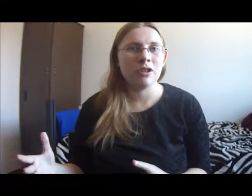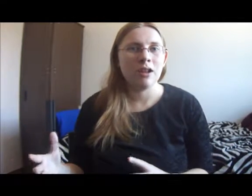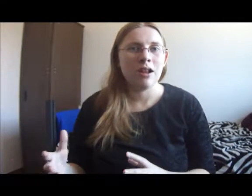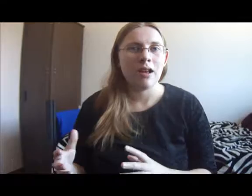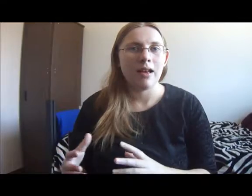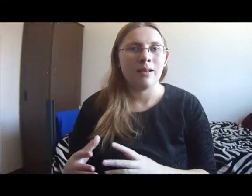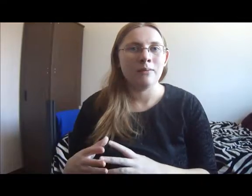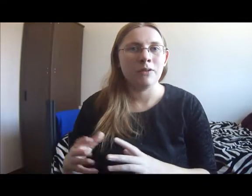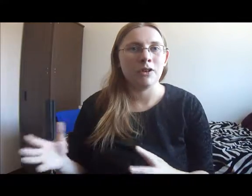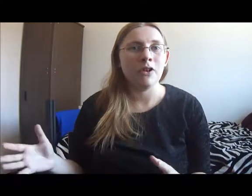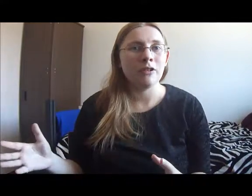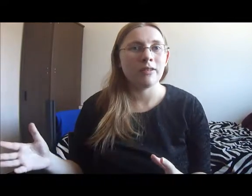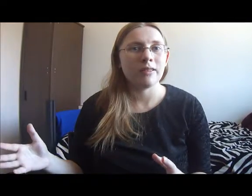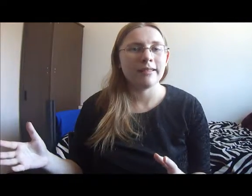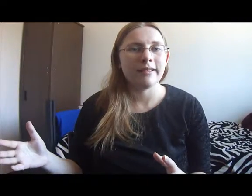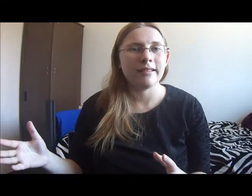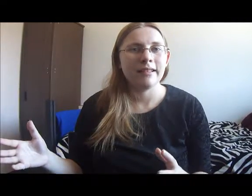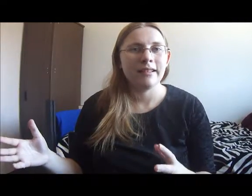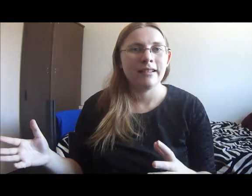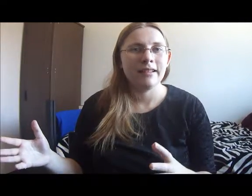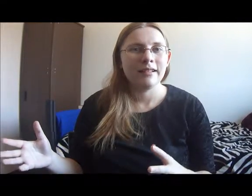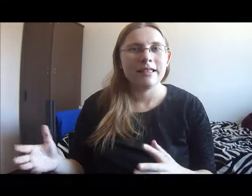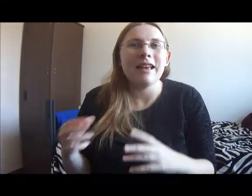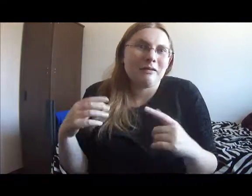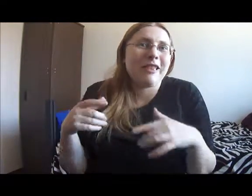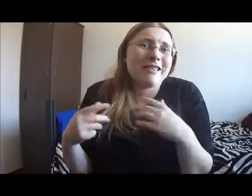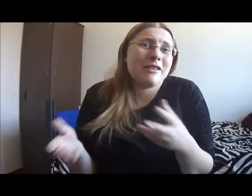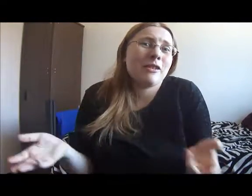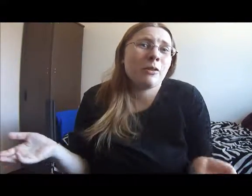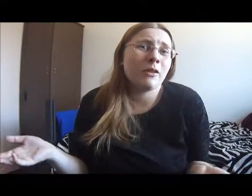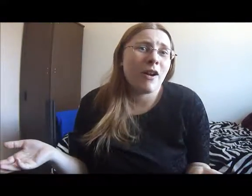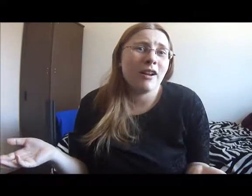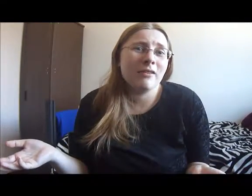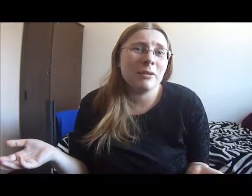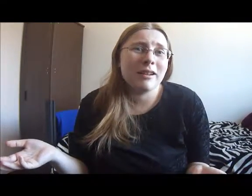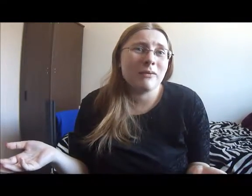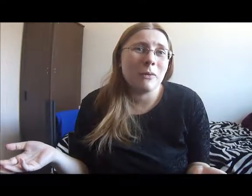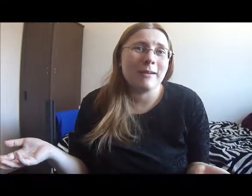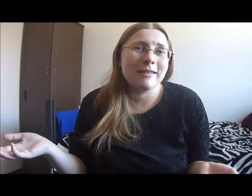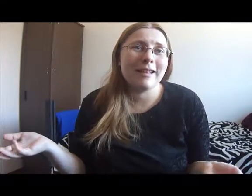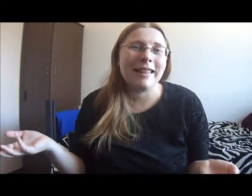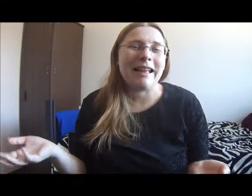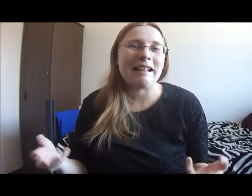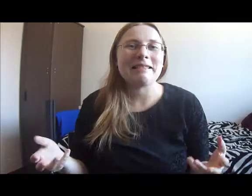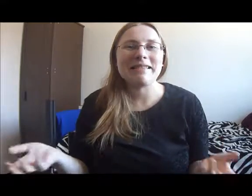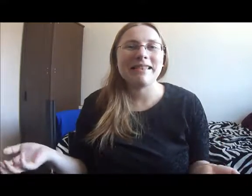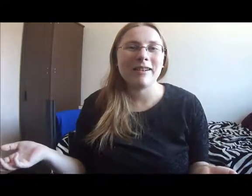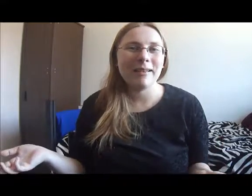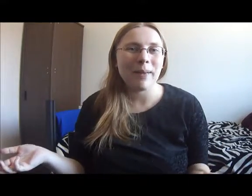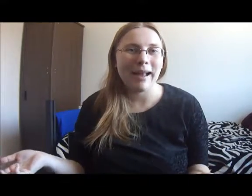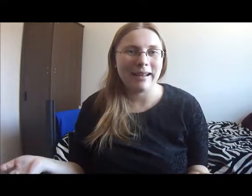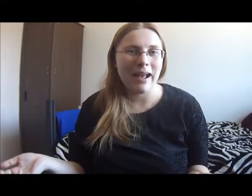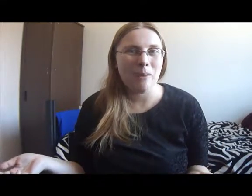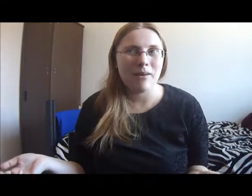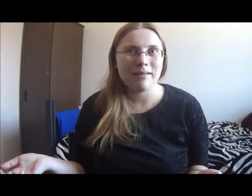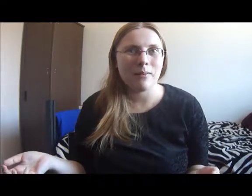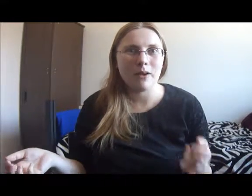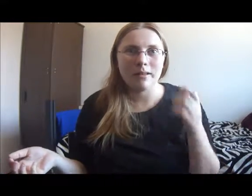for Tonks. Yeah. You sort of already ruined it for her. So like turning back now isn't going to